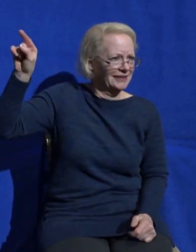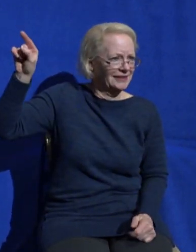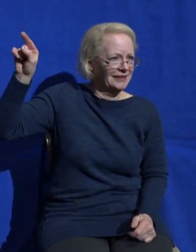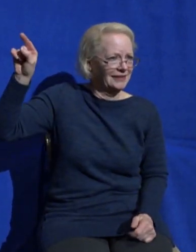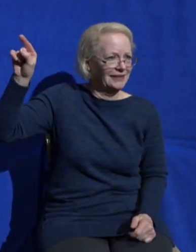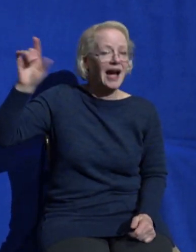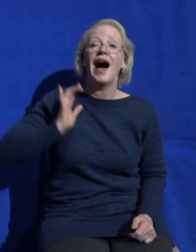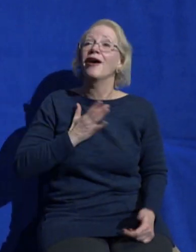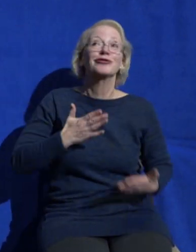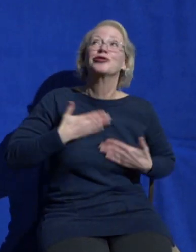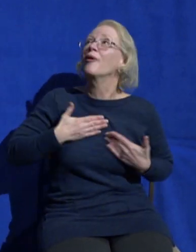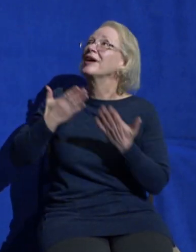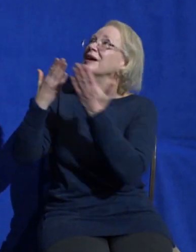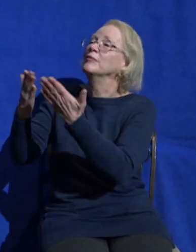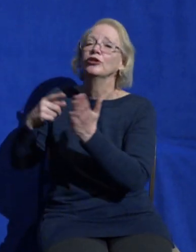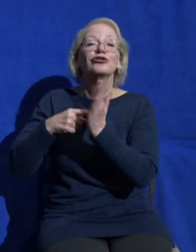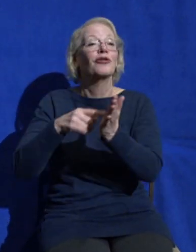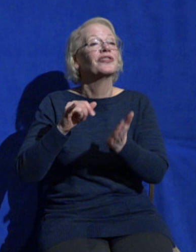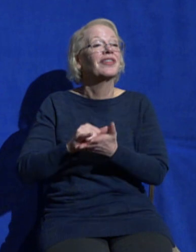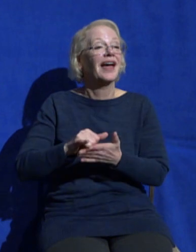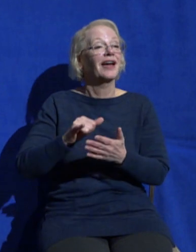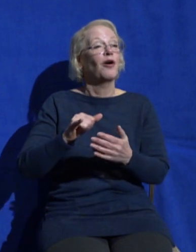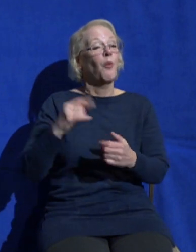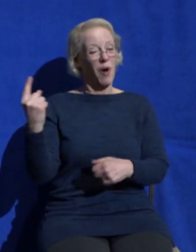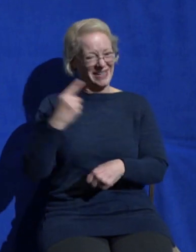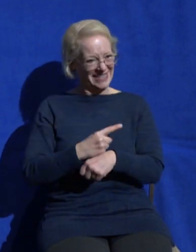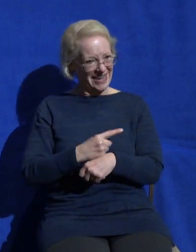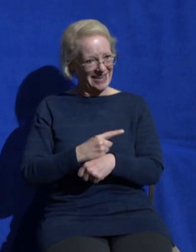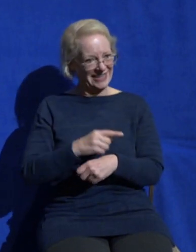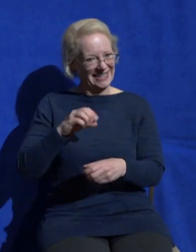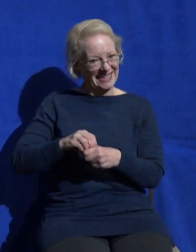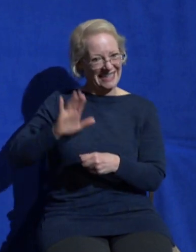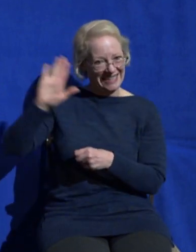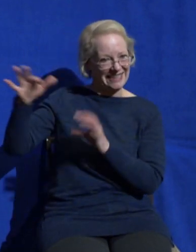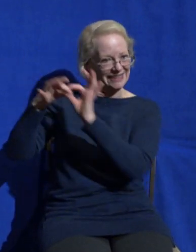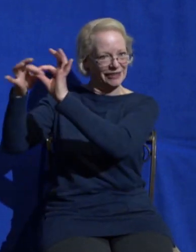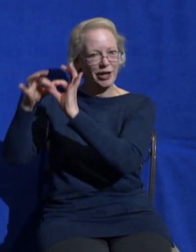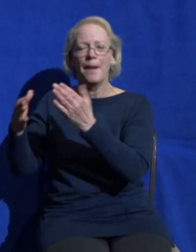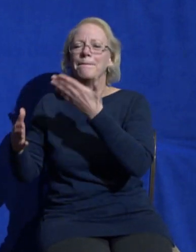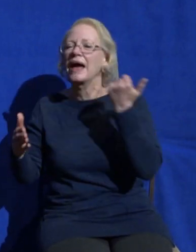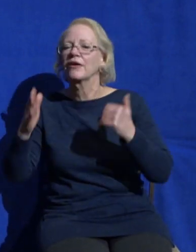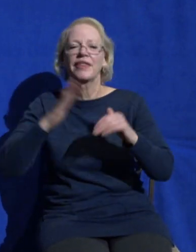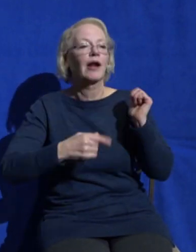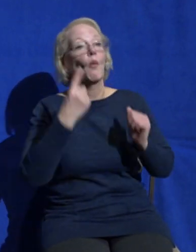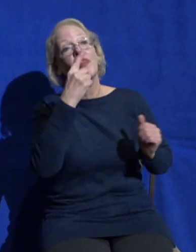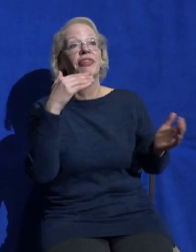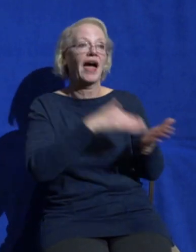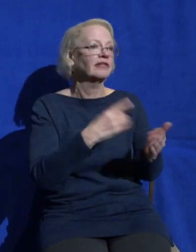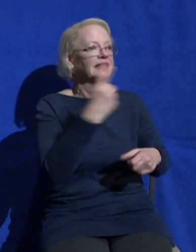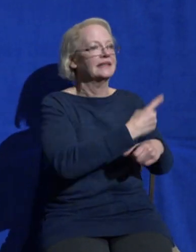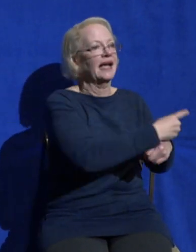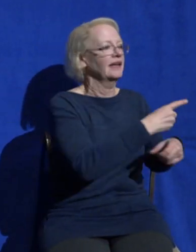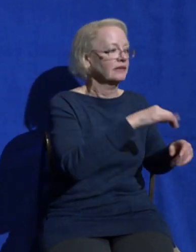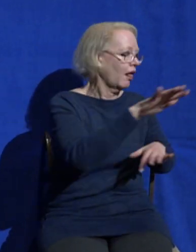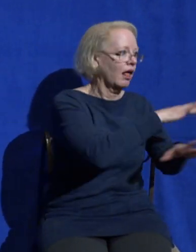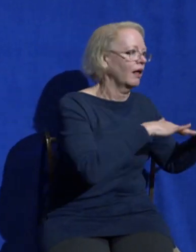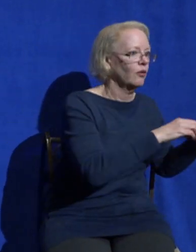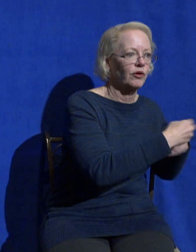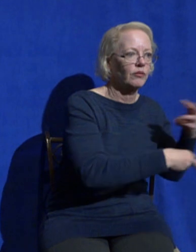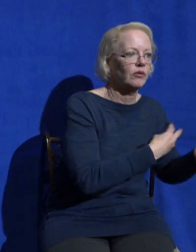world that one day is better in his course than a thousand elsewhere our joy in him shows the world that he is able to put more joy in our hearts